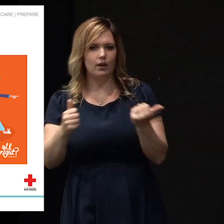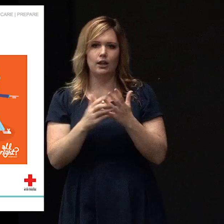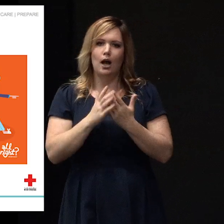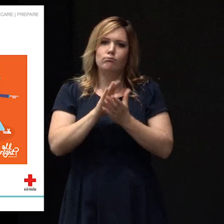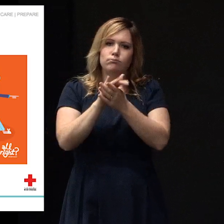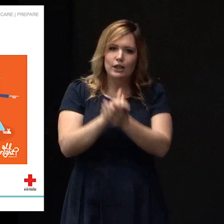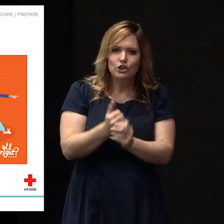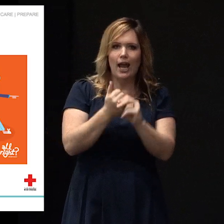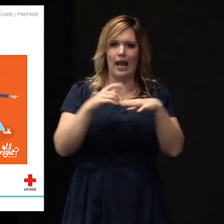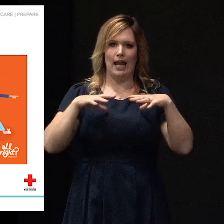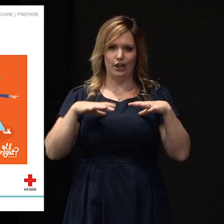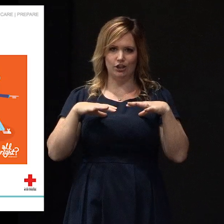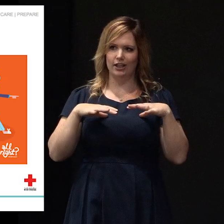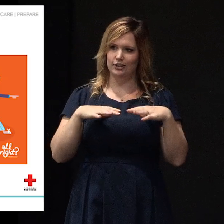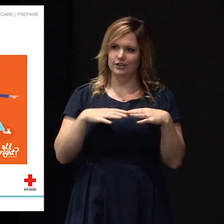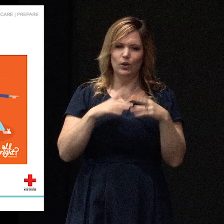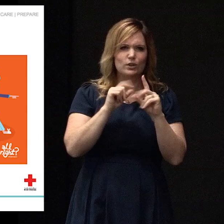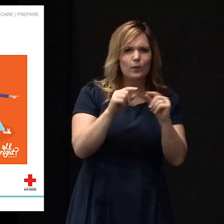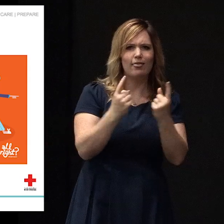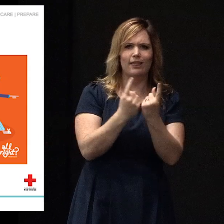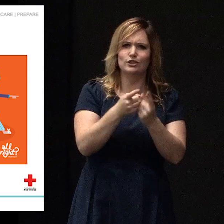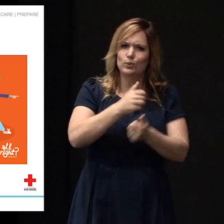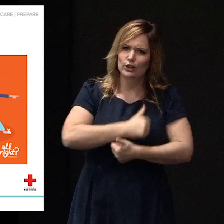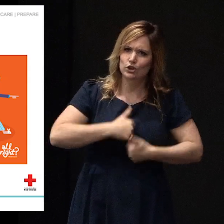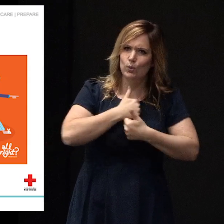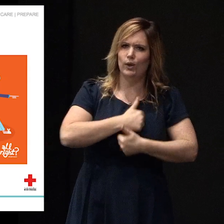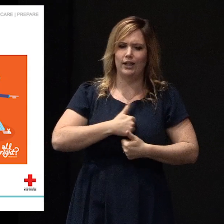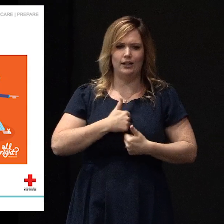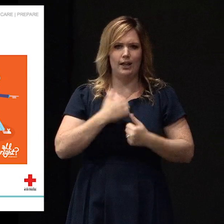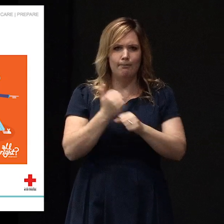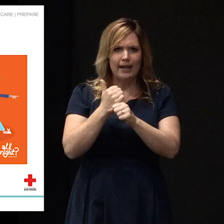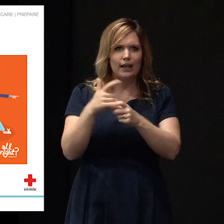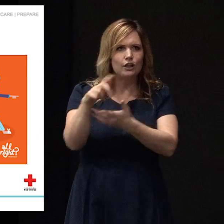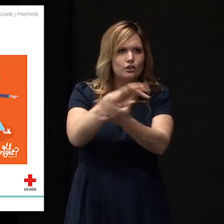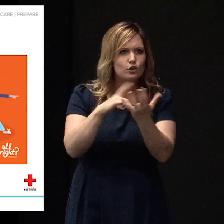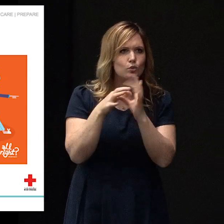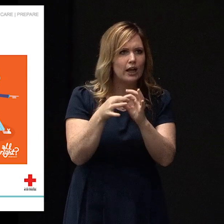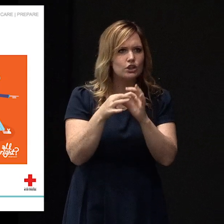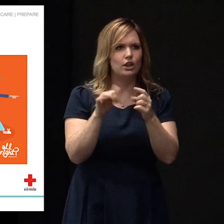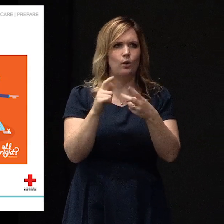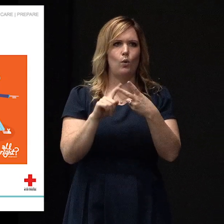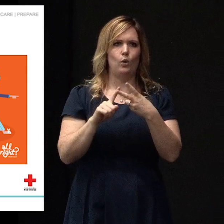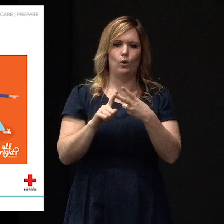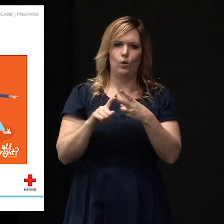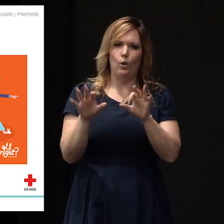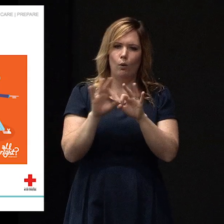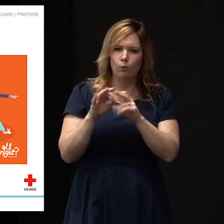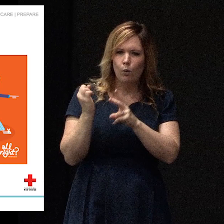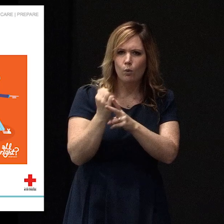leisure. So pleasure is about doing what you enjoy, doing what you find meaningful. It may be social connection. It may be carpentry. It